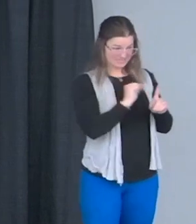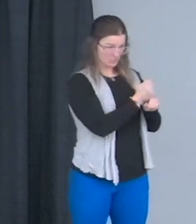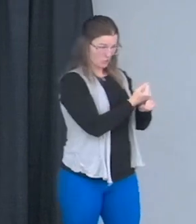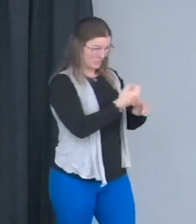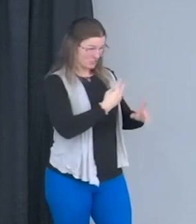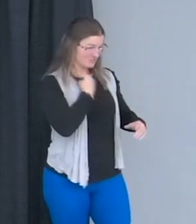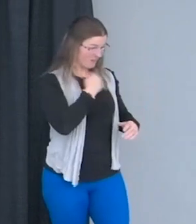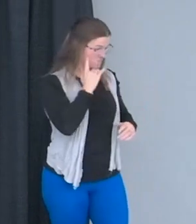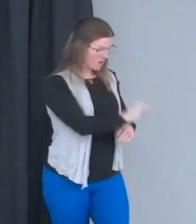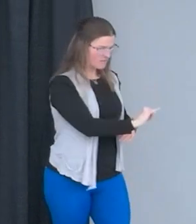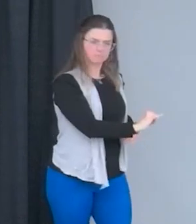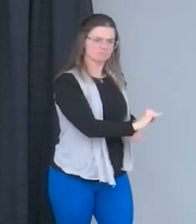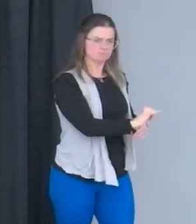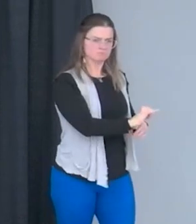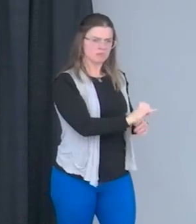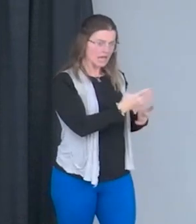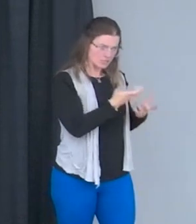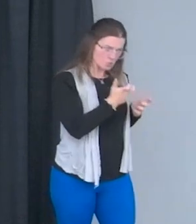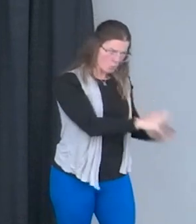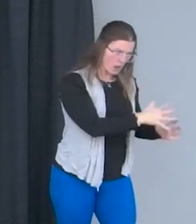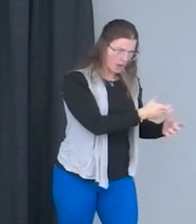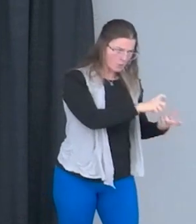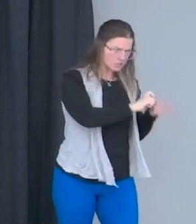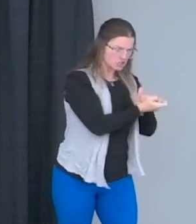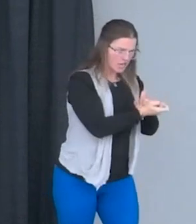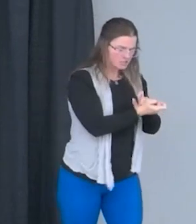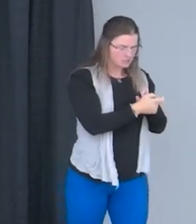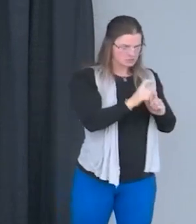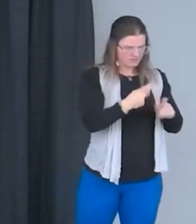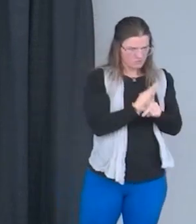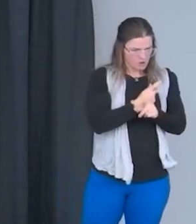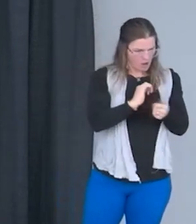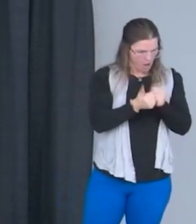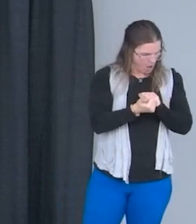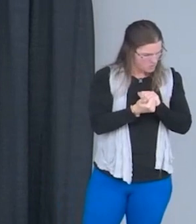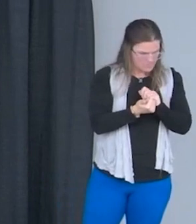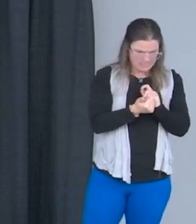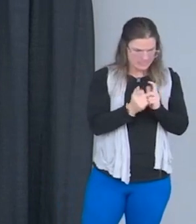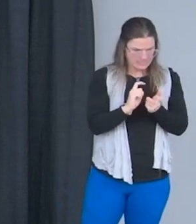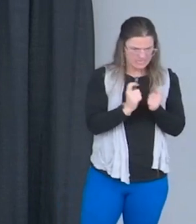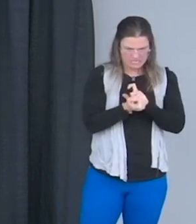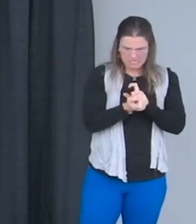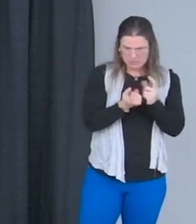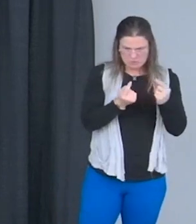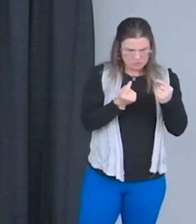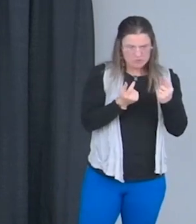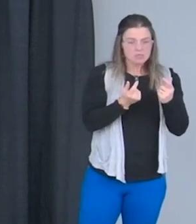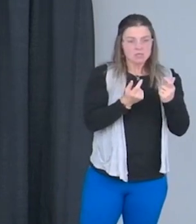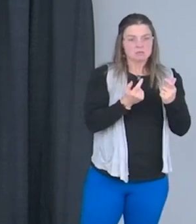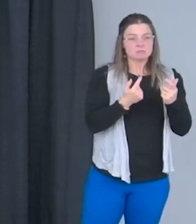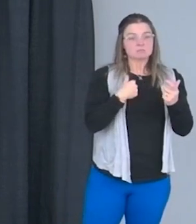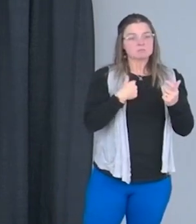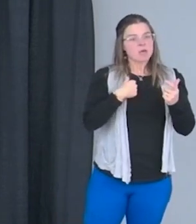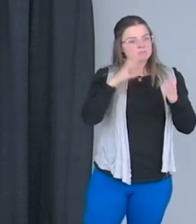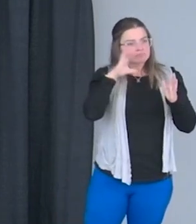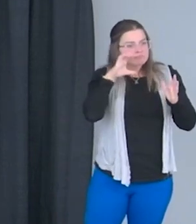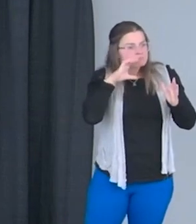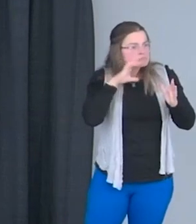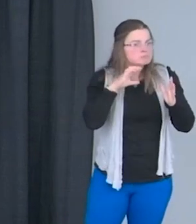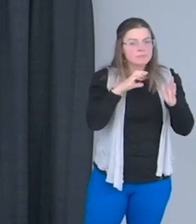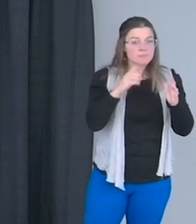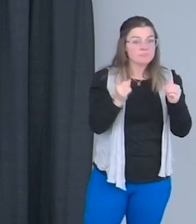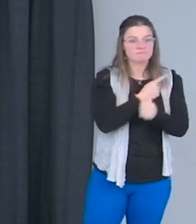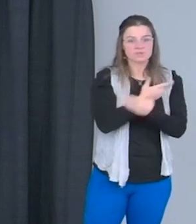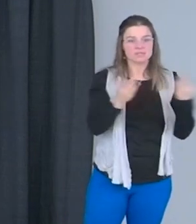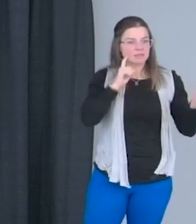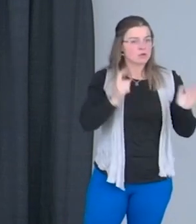I need to do something different to get myself out of this situation. So when I started looking, I remember the first thing that caught